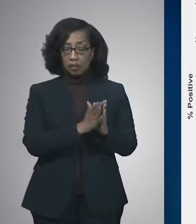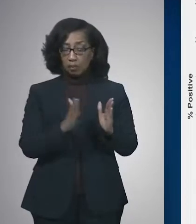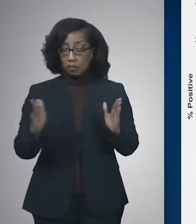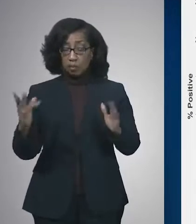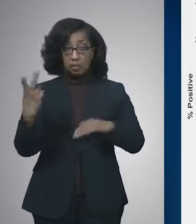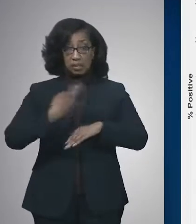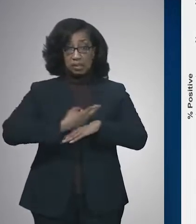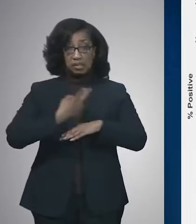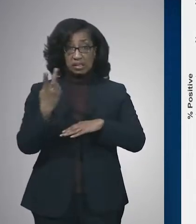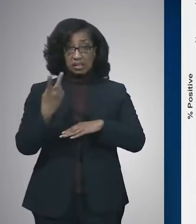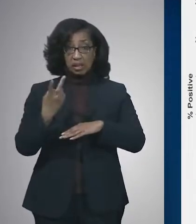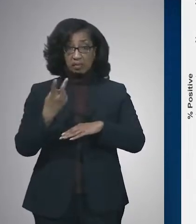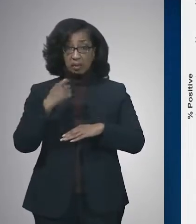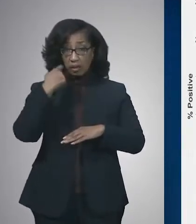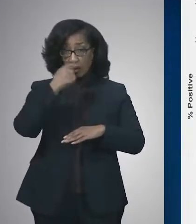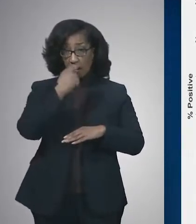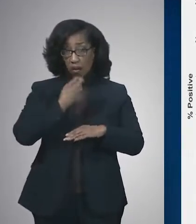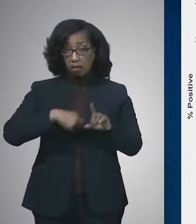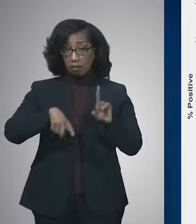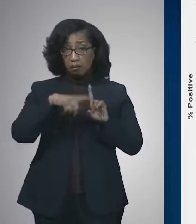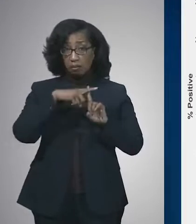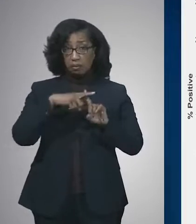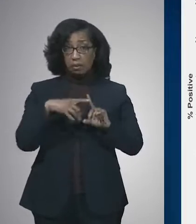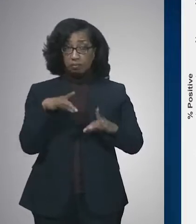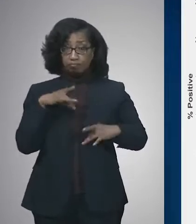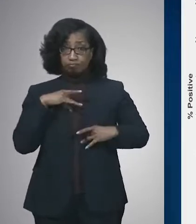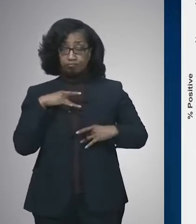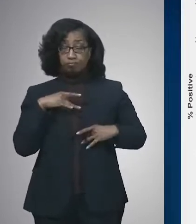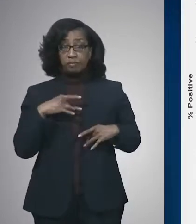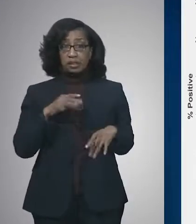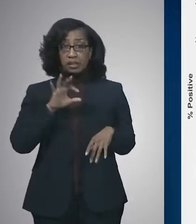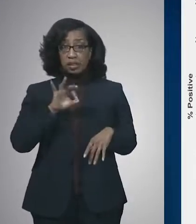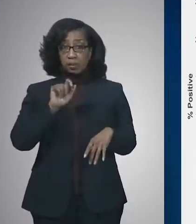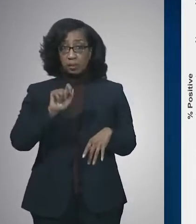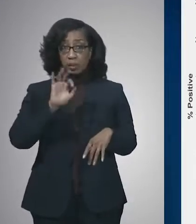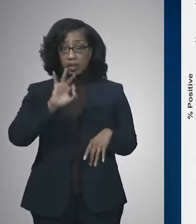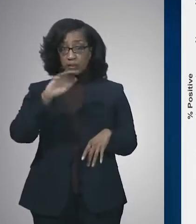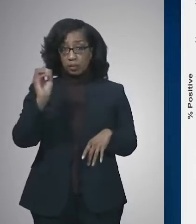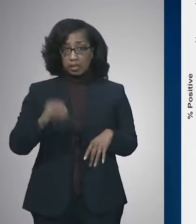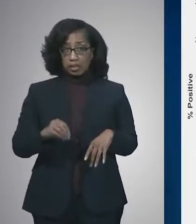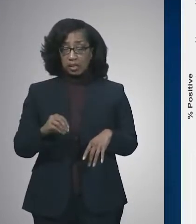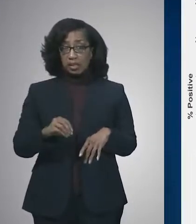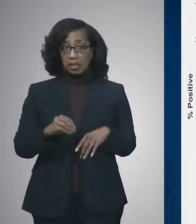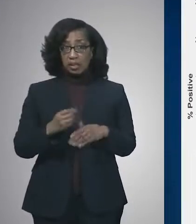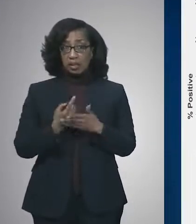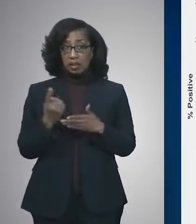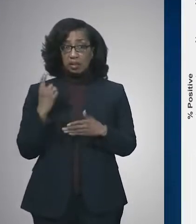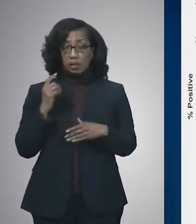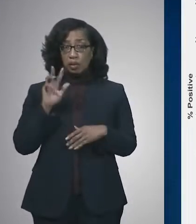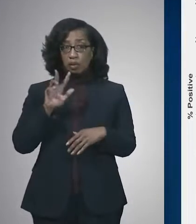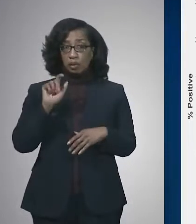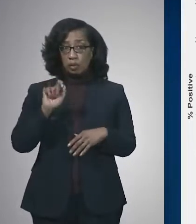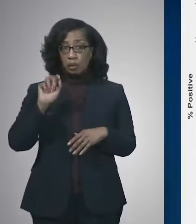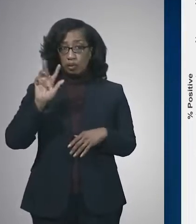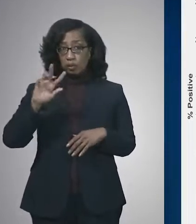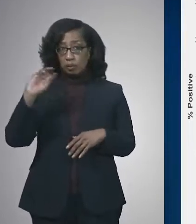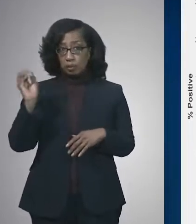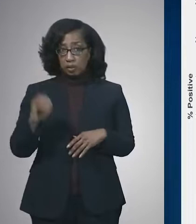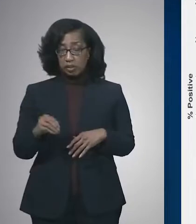positivity rate is now 5.9%, which is up from 3.3% this time last week.